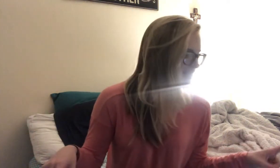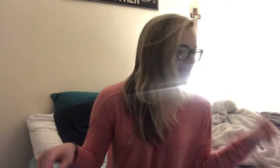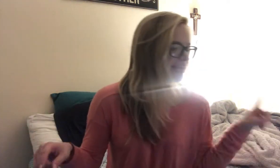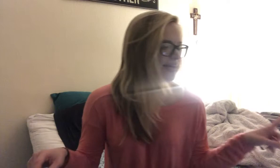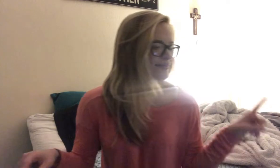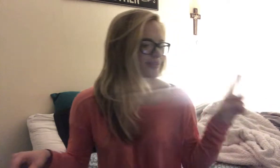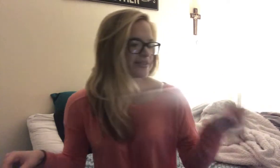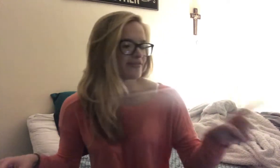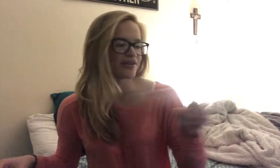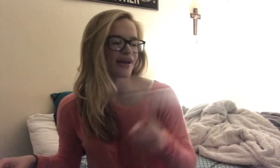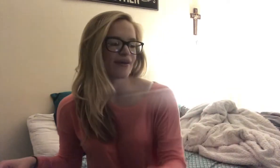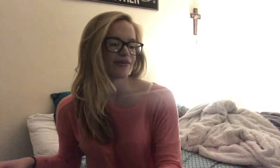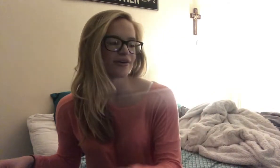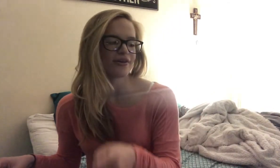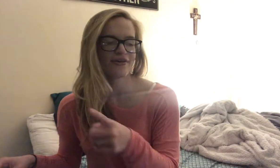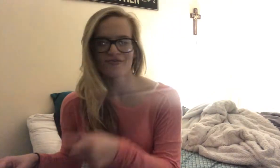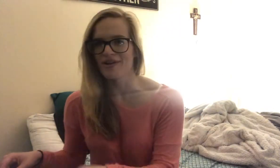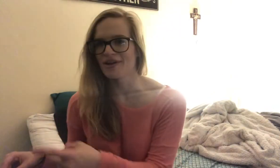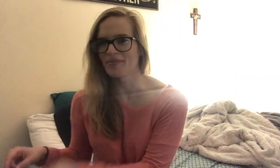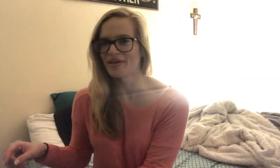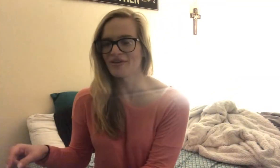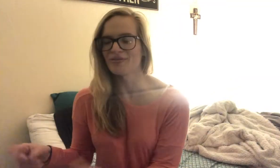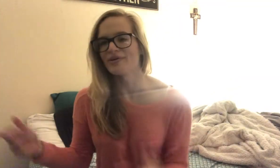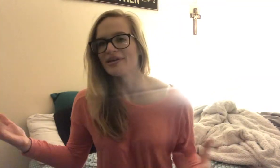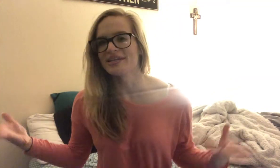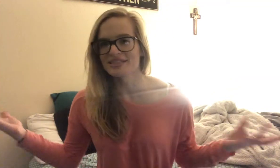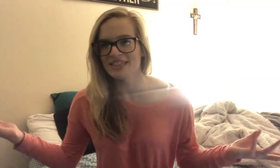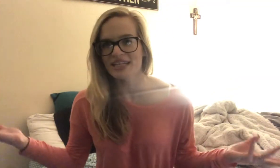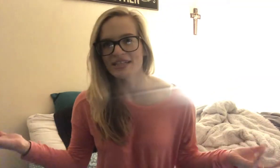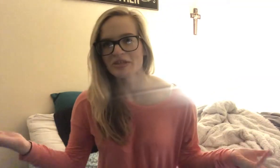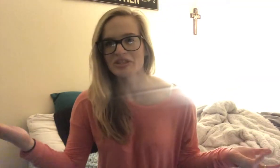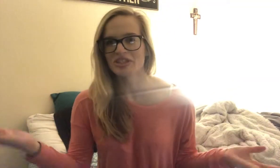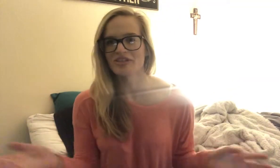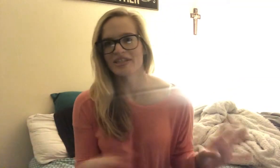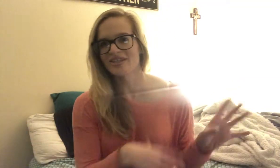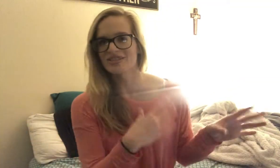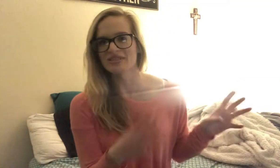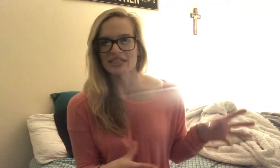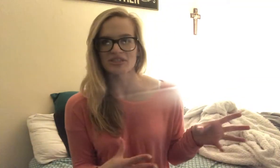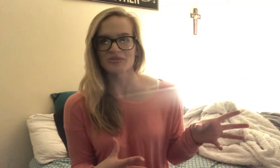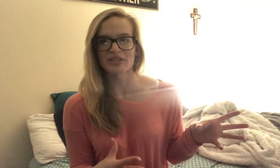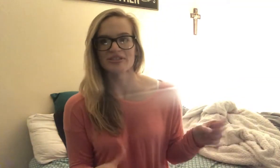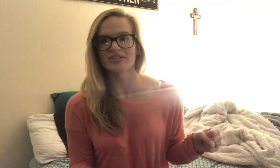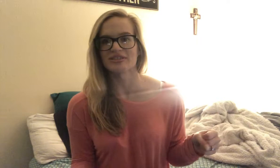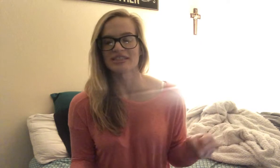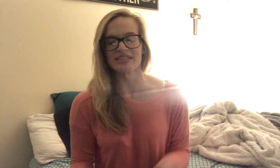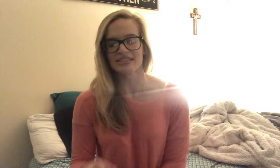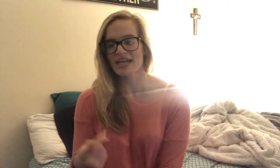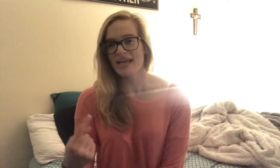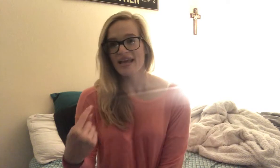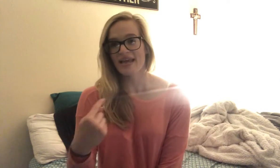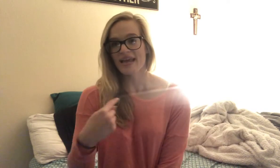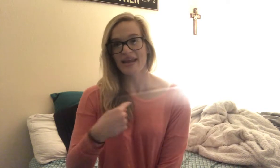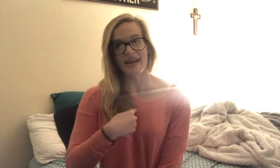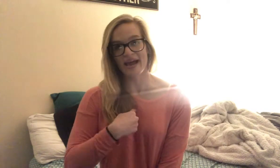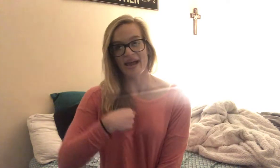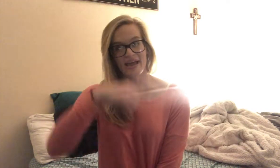it? Never even ever fucking met you. But in sign language you don't need all those extra words. So it's just and I